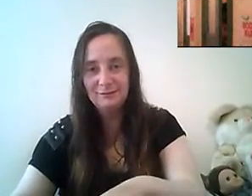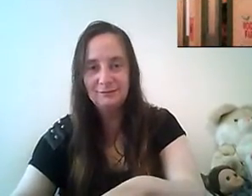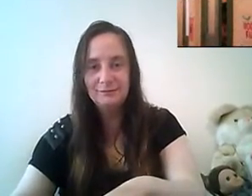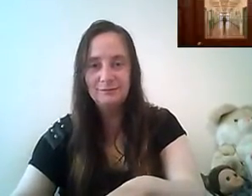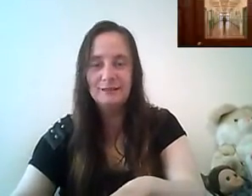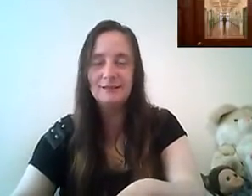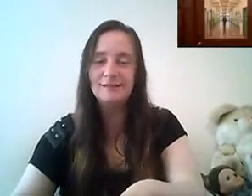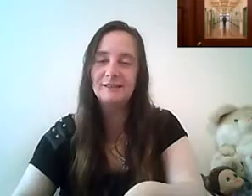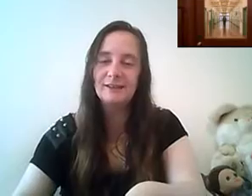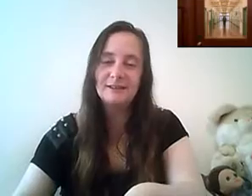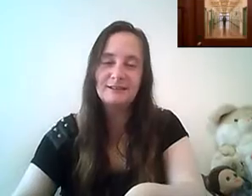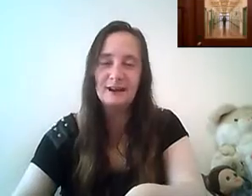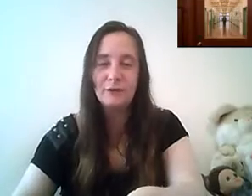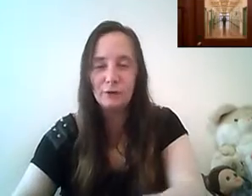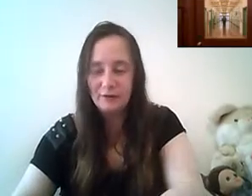i'm guessing this is another scenario then